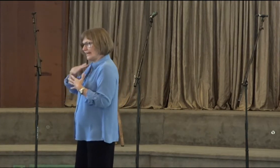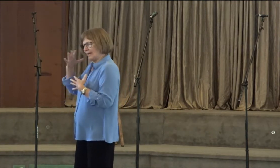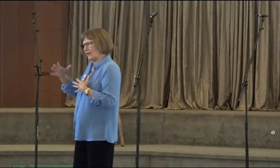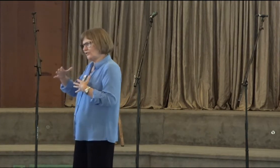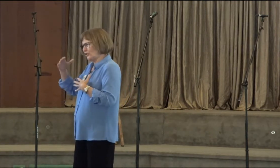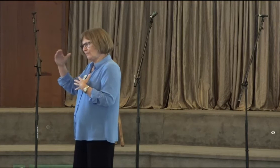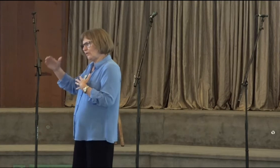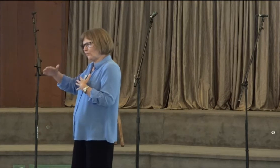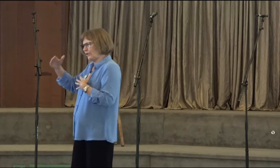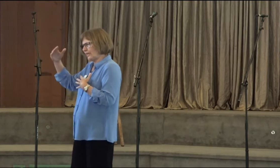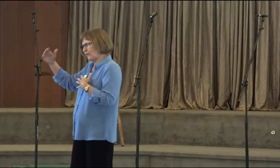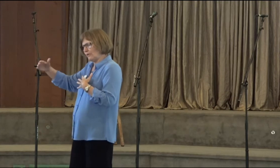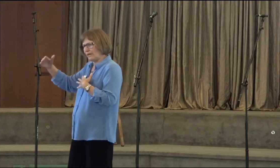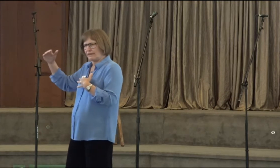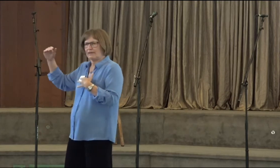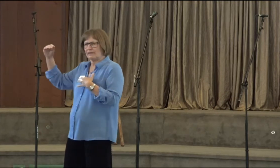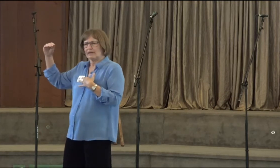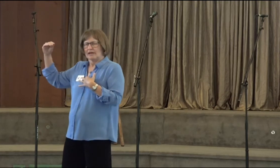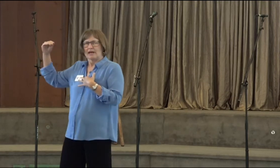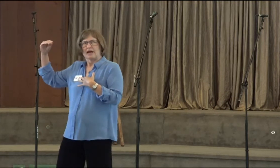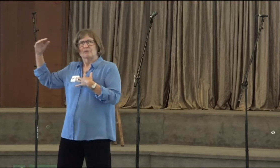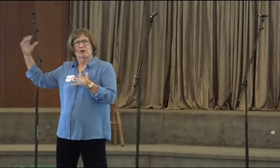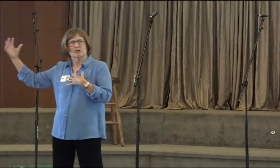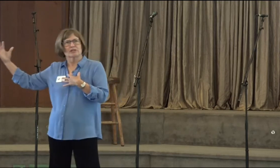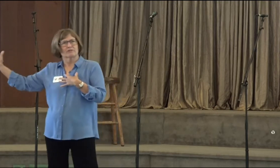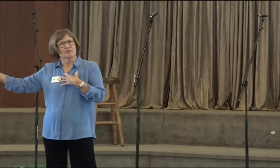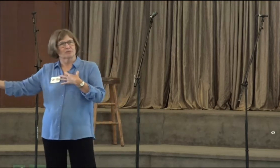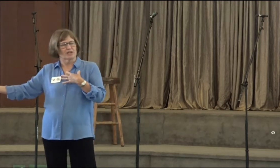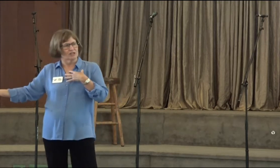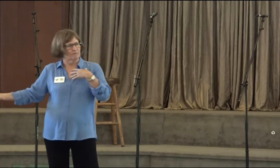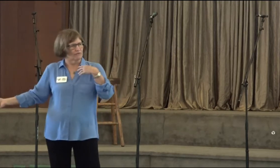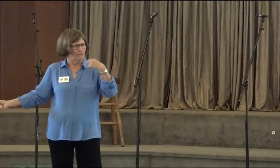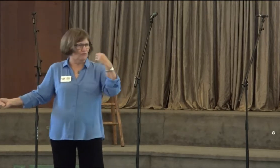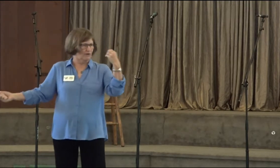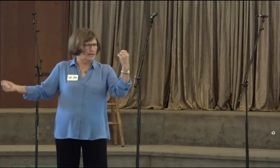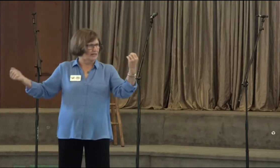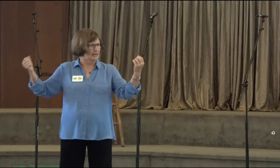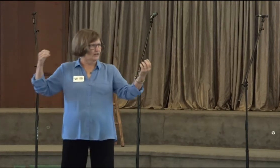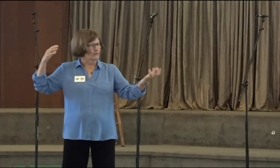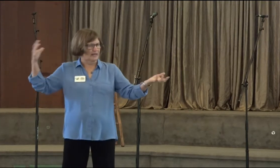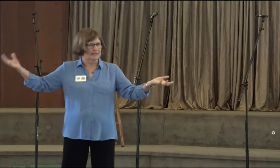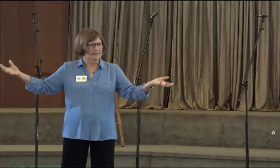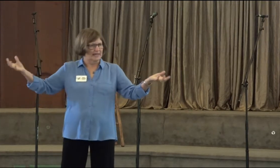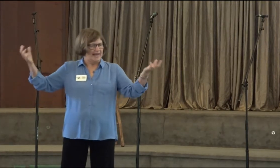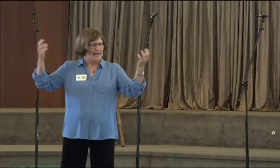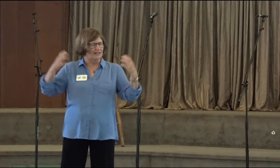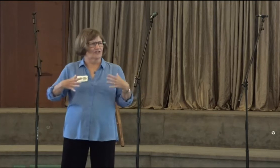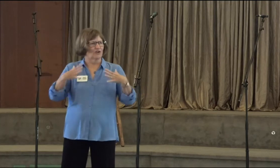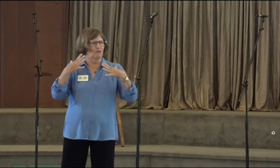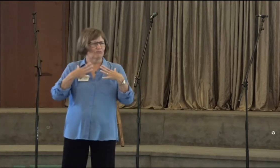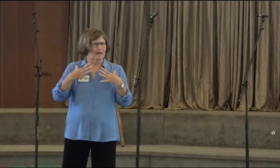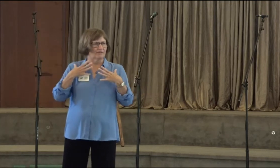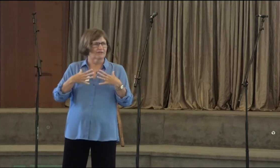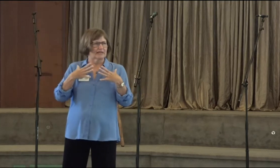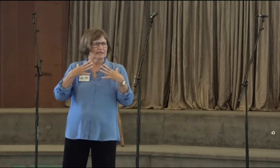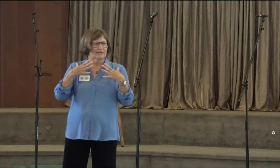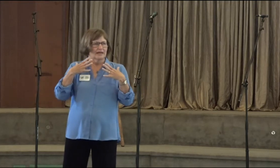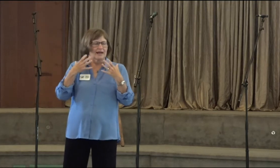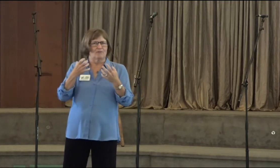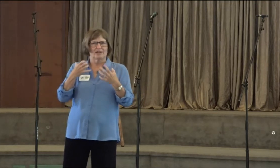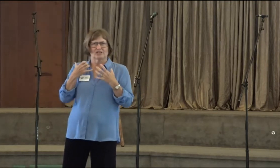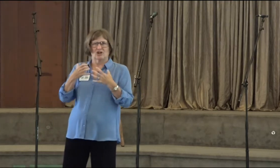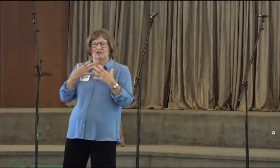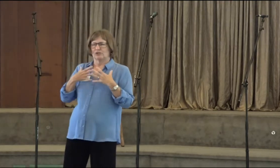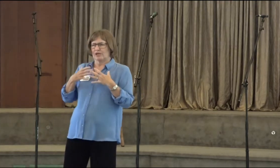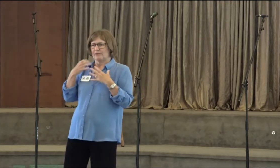But I had also been working with an emotion of depression before and in other ways. And so rather than,